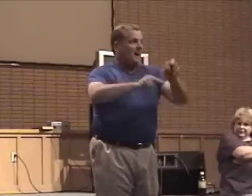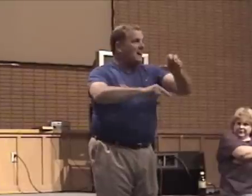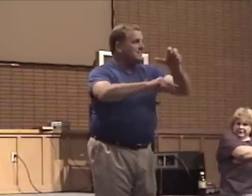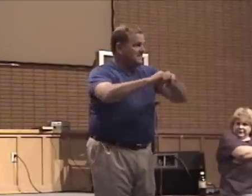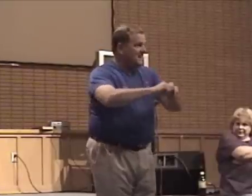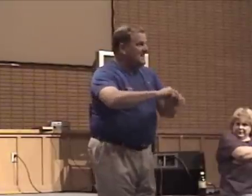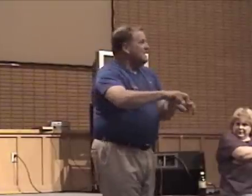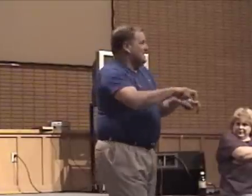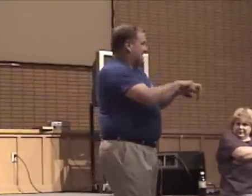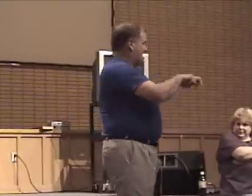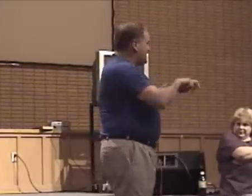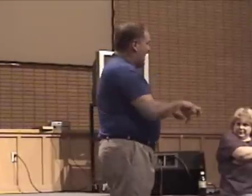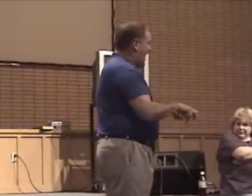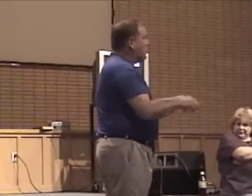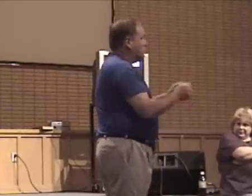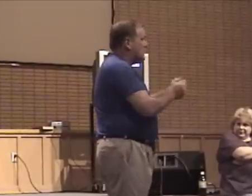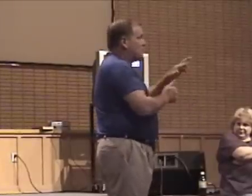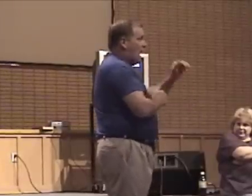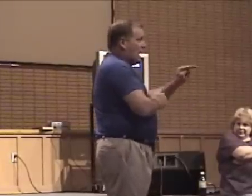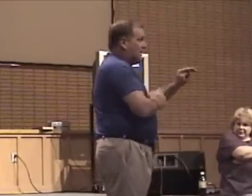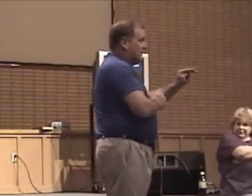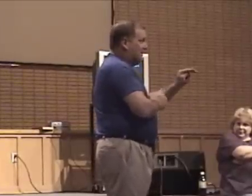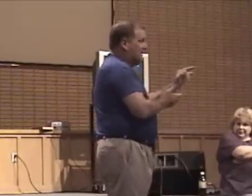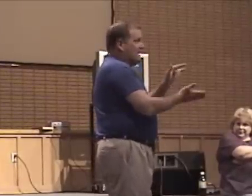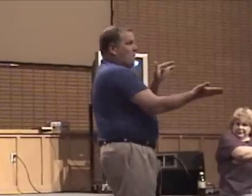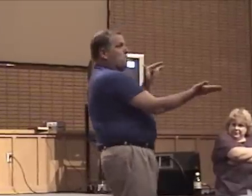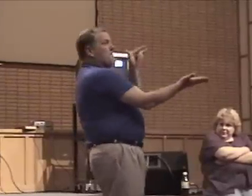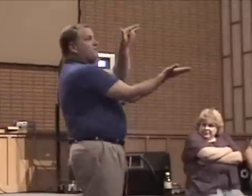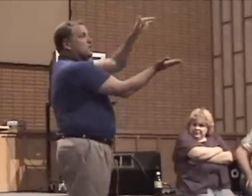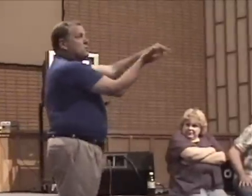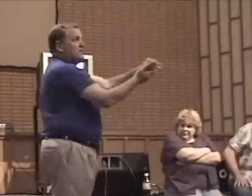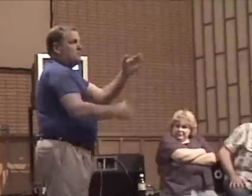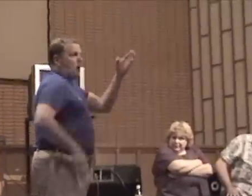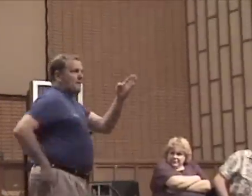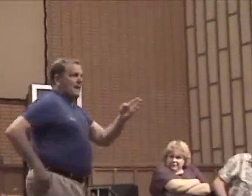find a seat, sit down, put in line. We flew in the bombing.